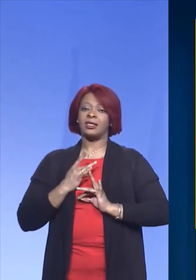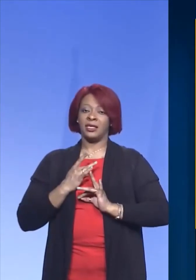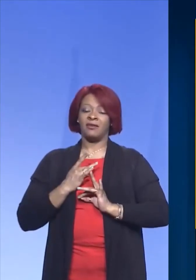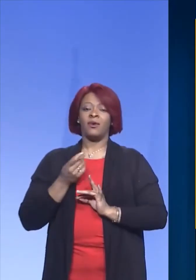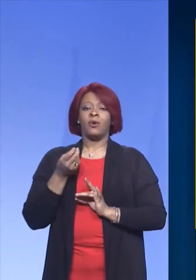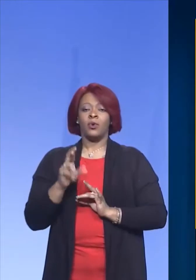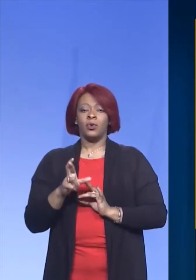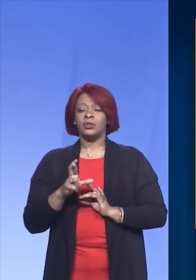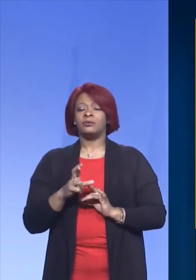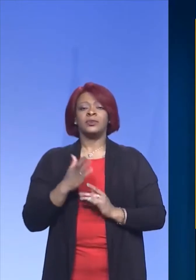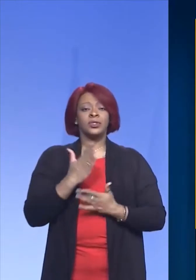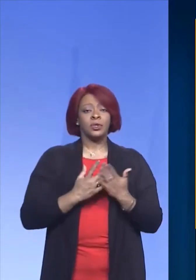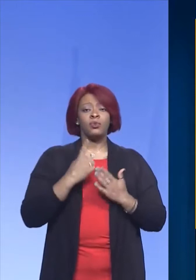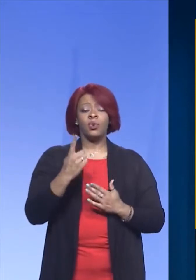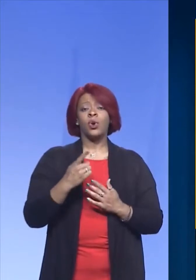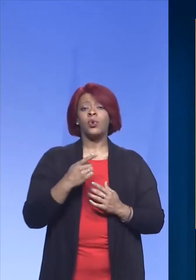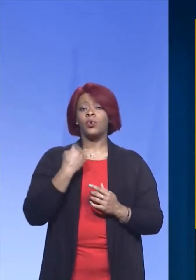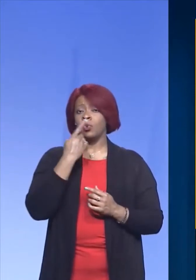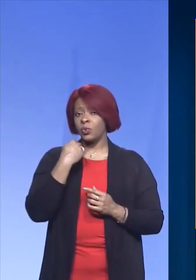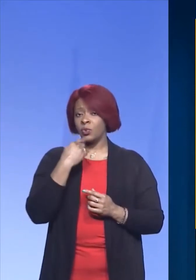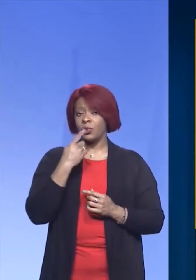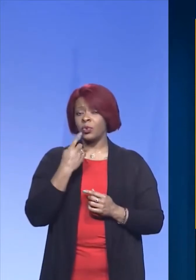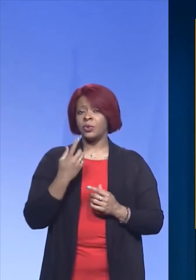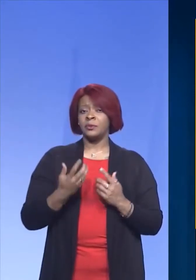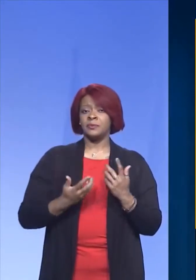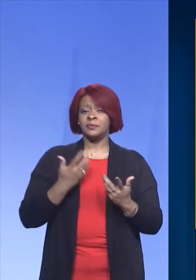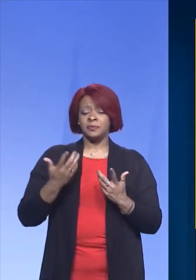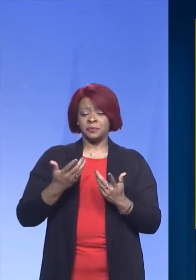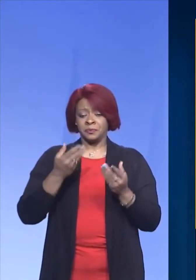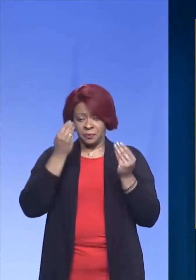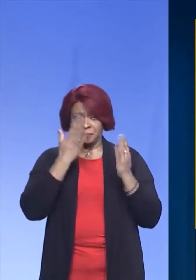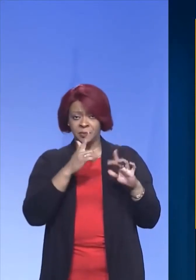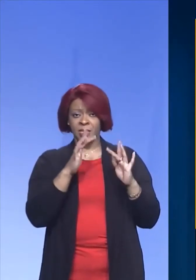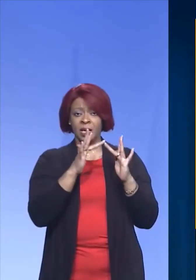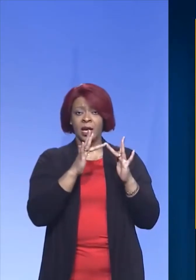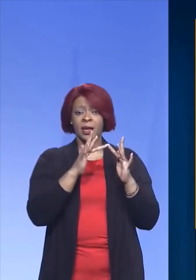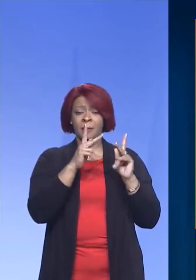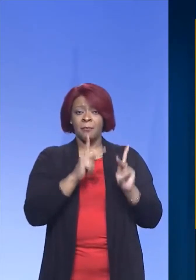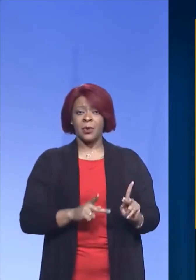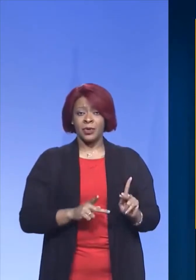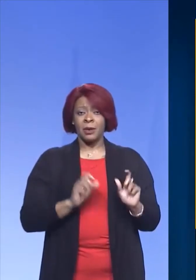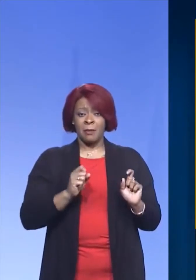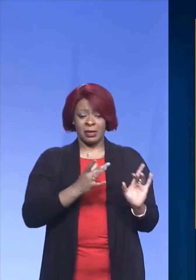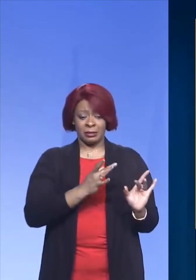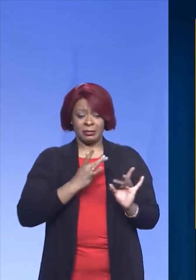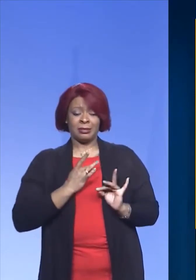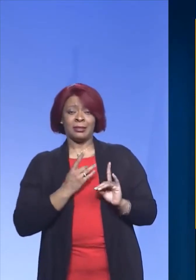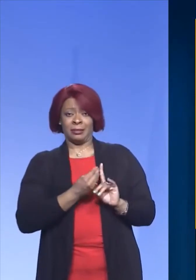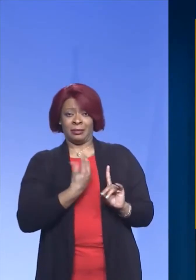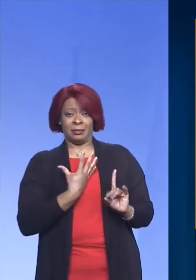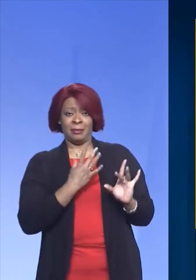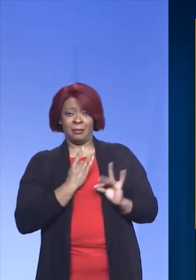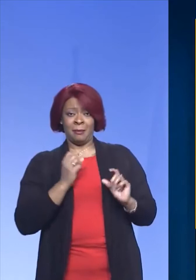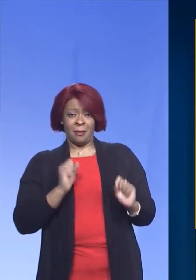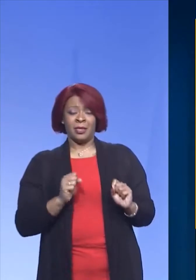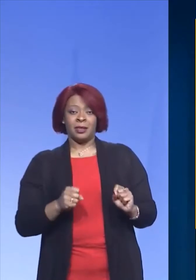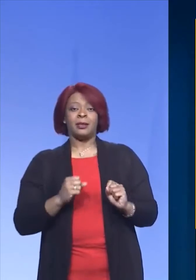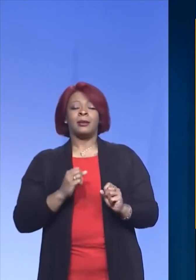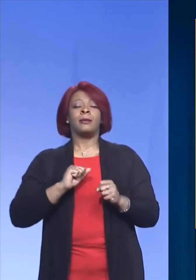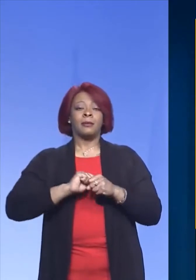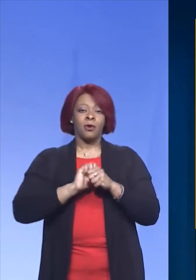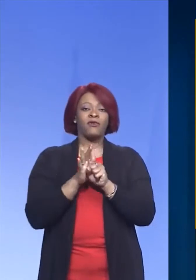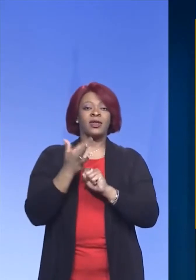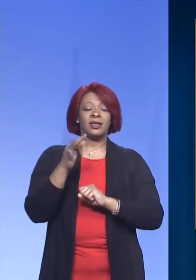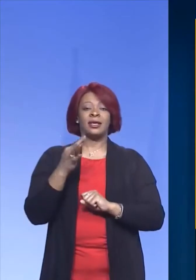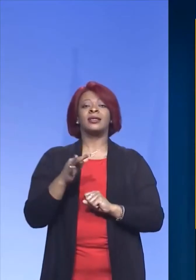or someone that has given this telephone number as a point of contact for someone who has tested positive for COVID-19